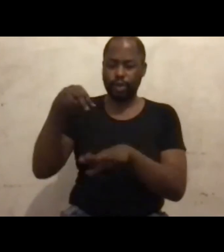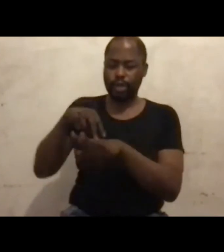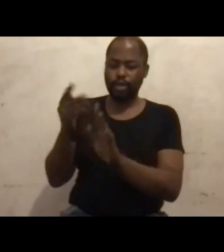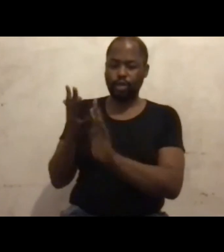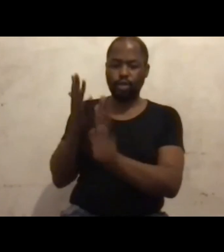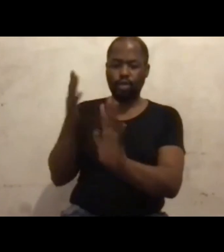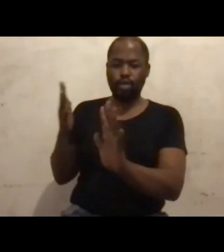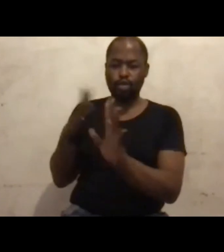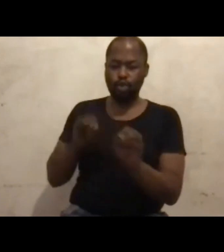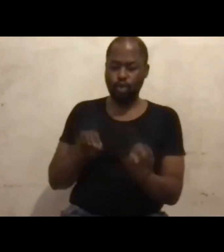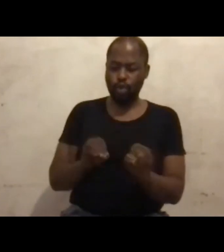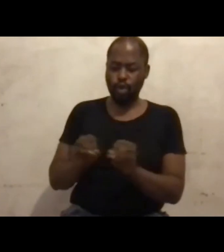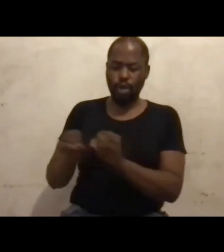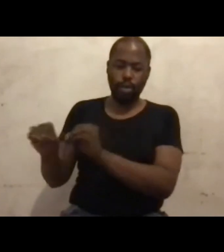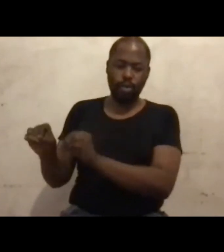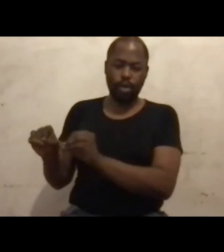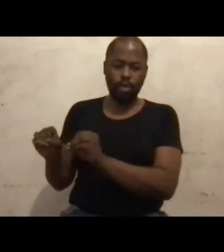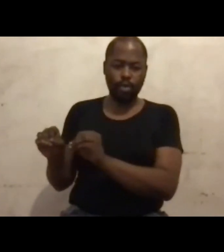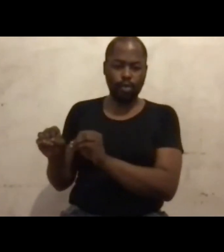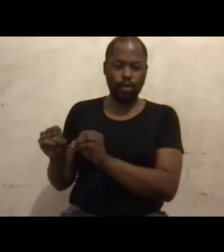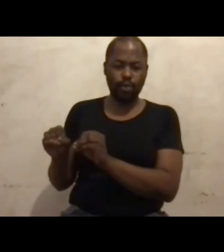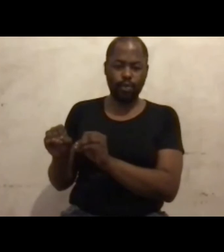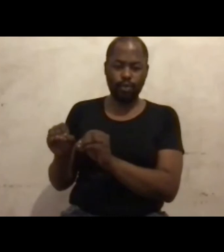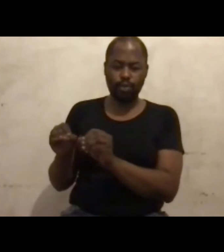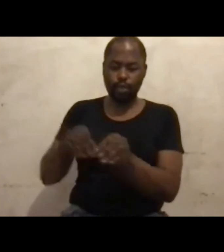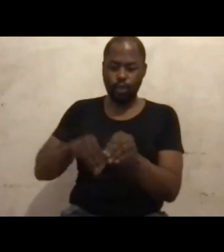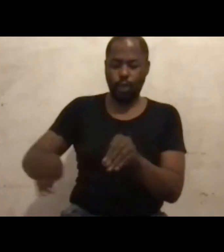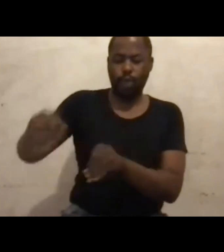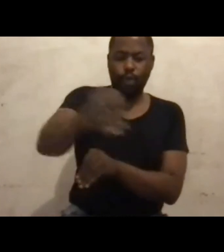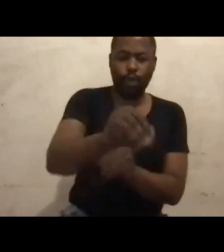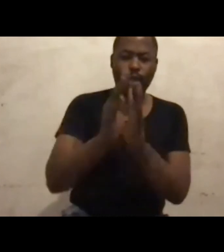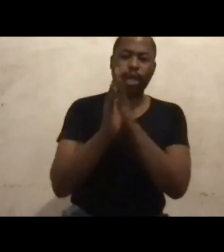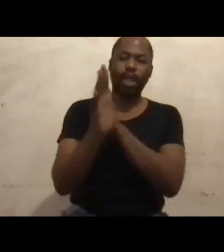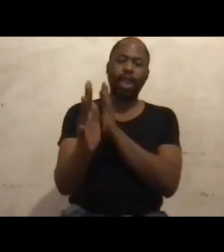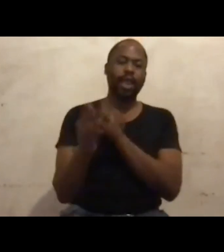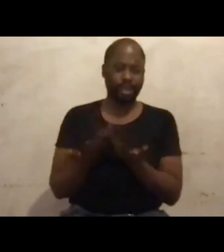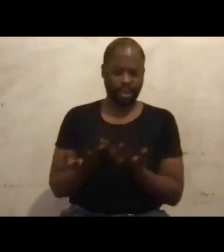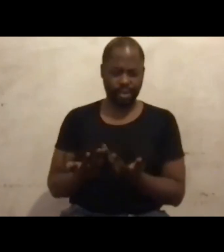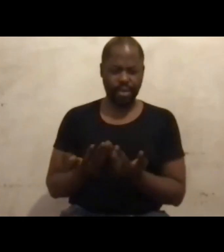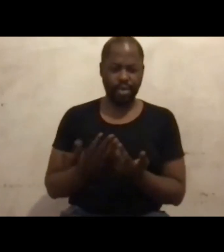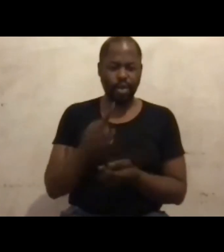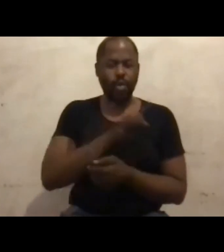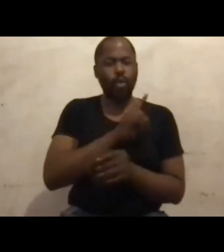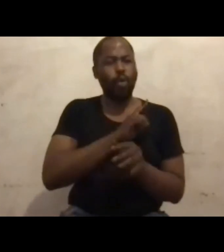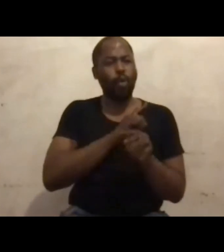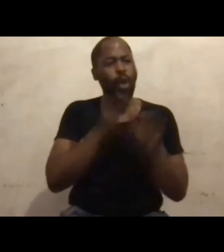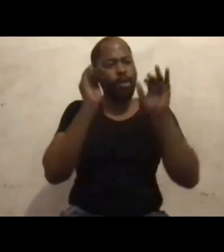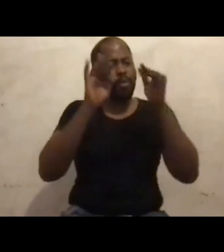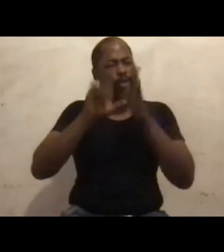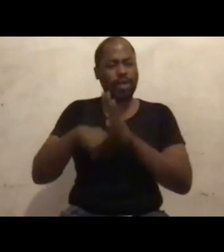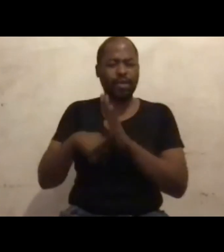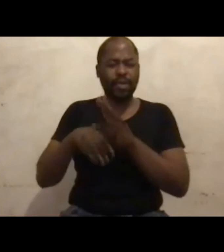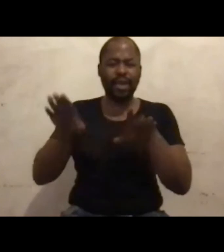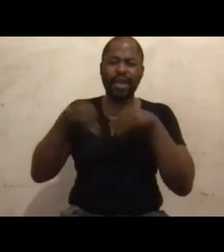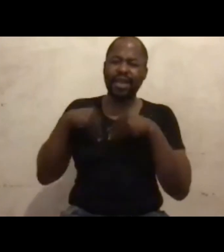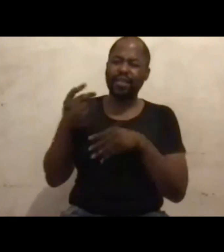to what you call this thing, to the front of the queue. Why did people with disabilities allow government to then look at them